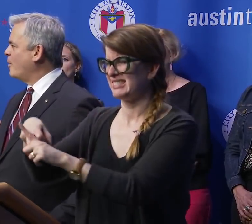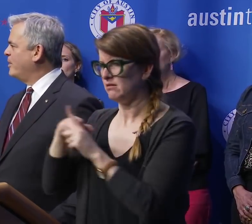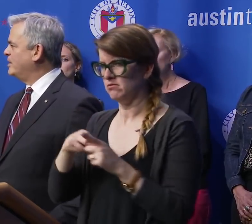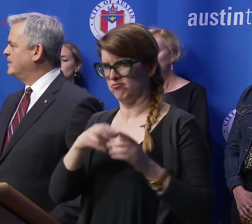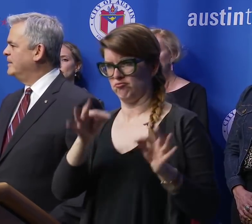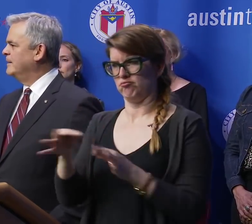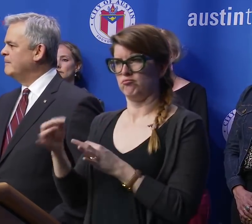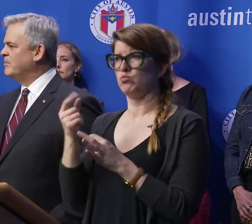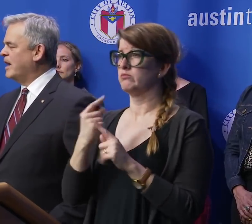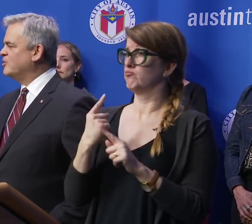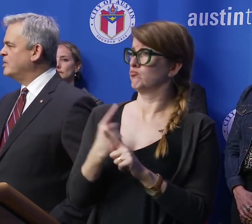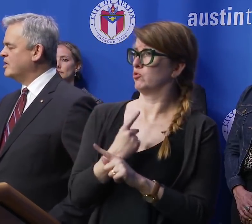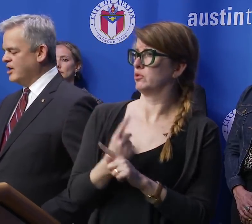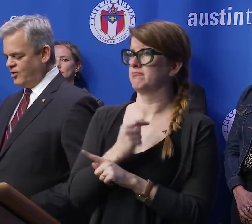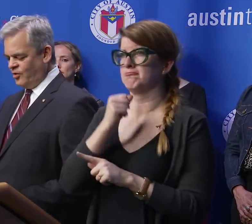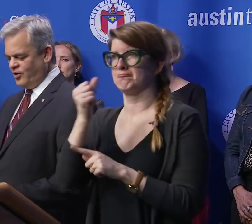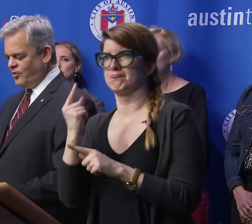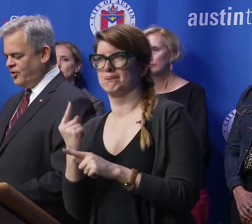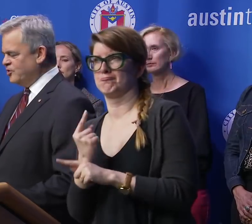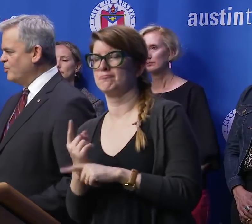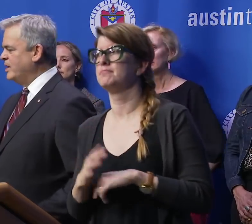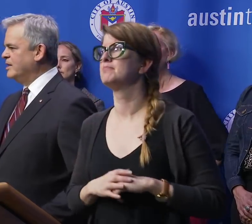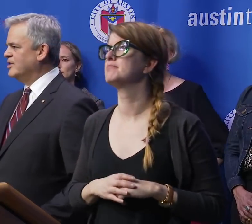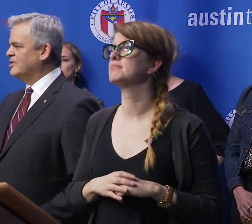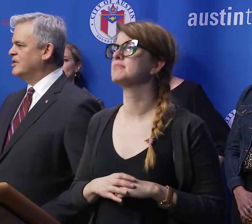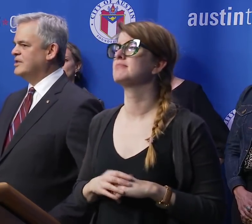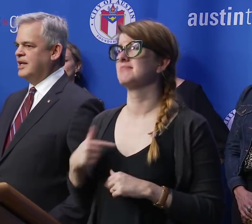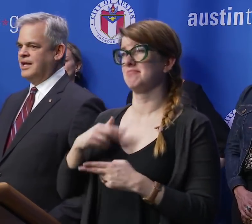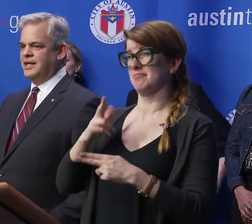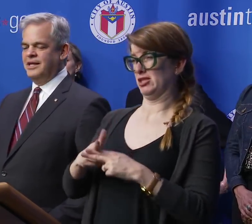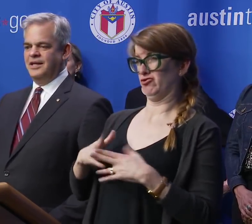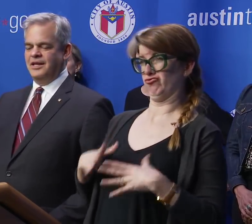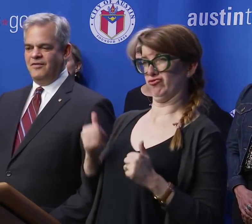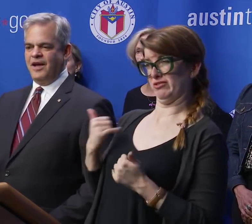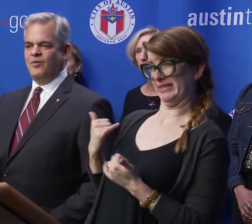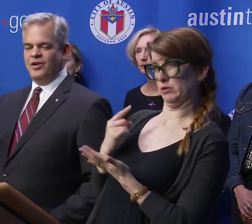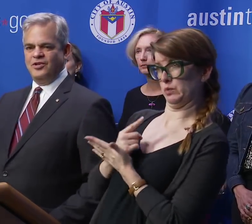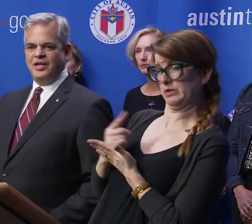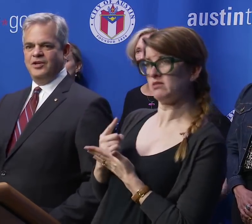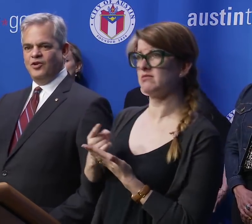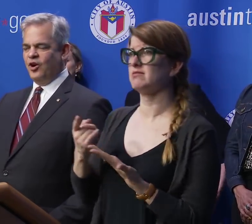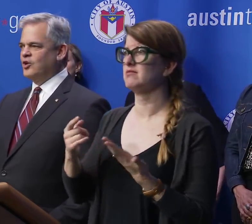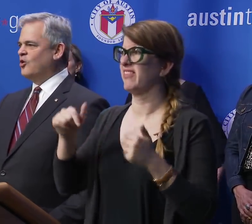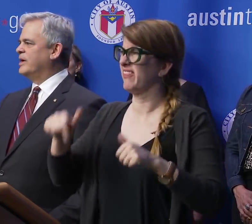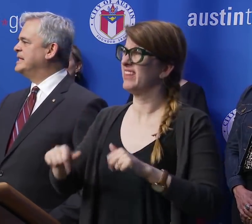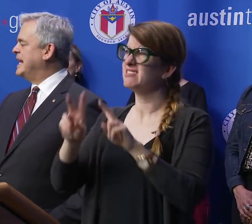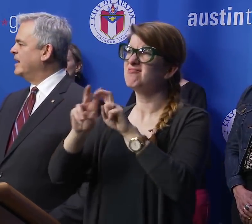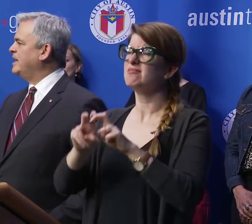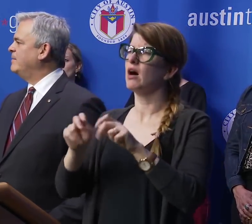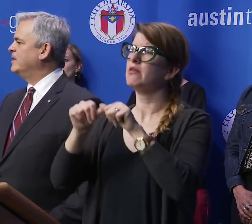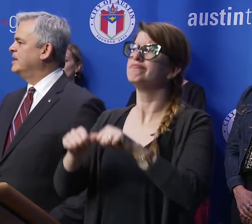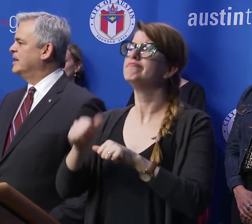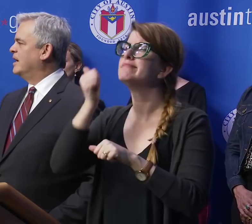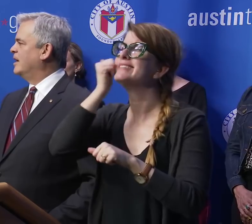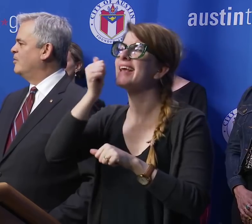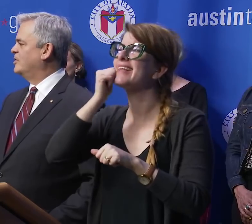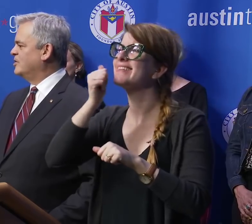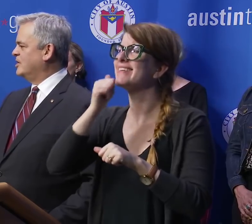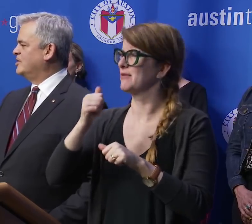appropriate. As we said earlier this week, this is an evaluation that is ongoing daily